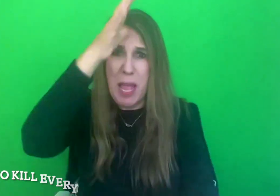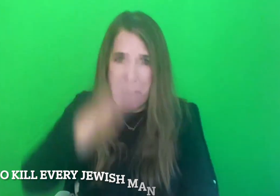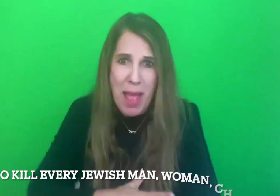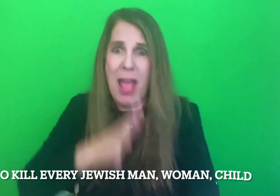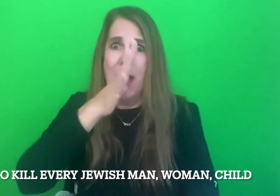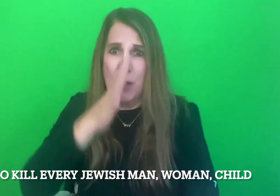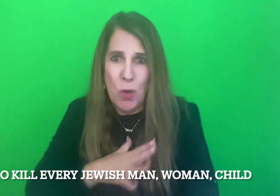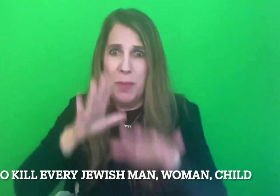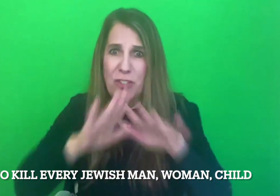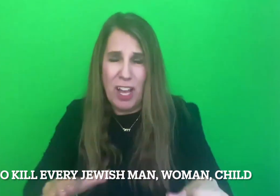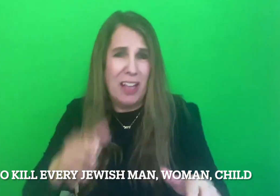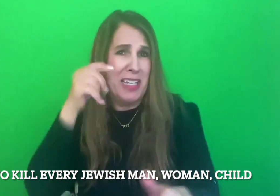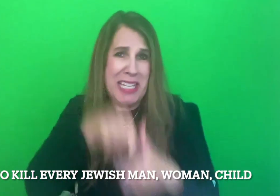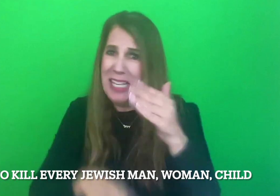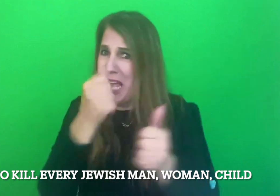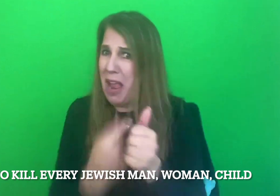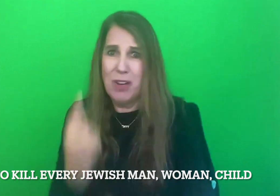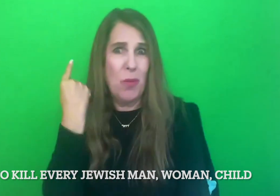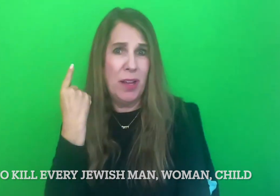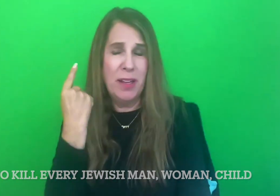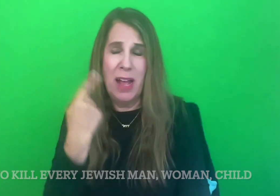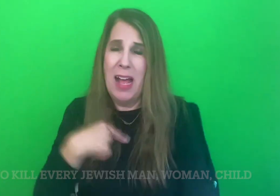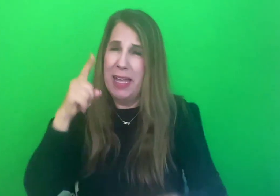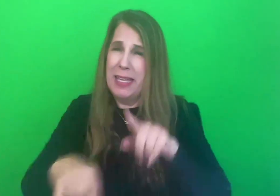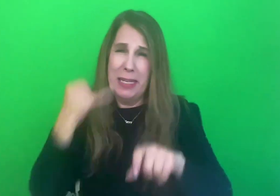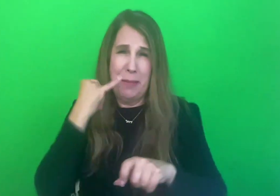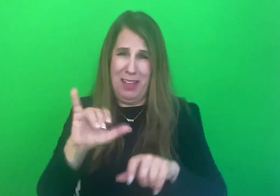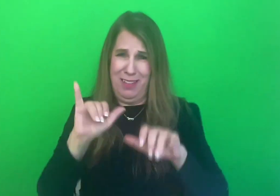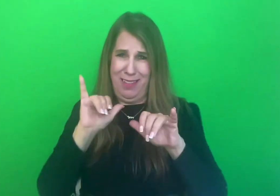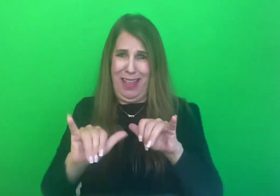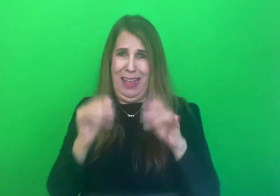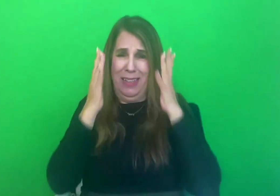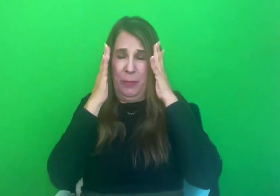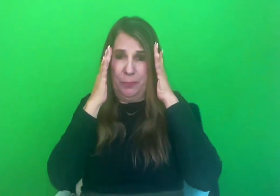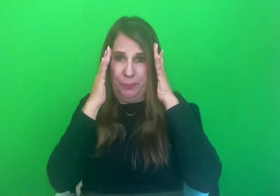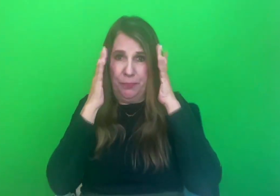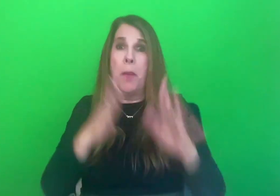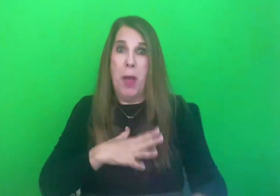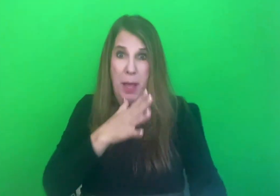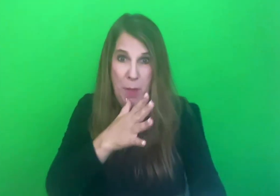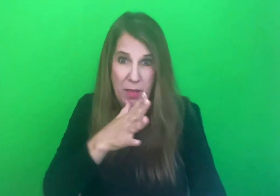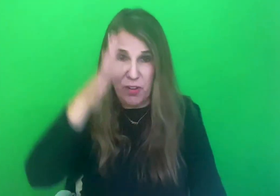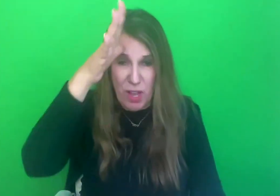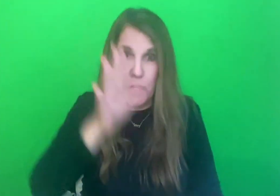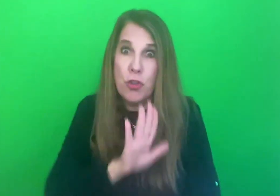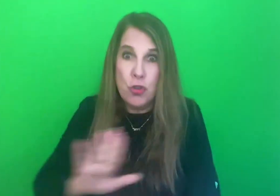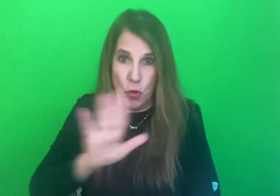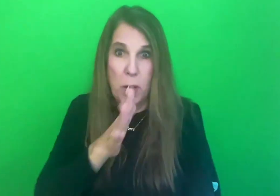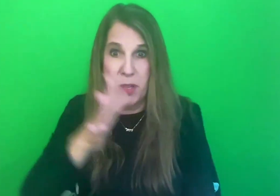of the earth? I cannot imagine. This is what my mother and father and yours woke